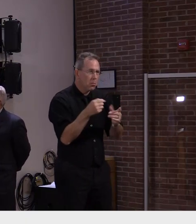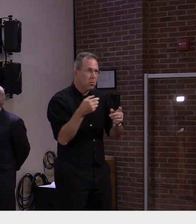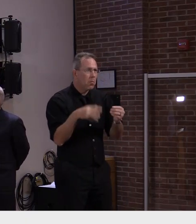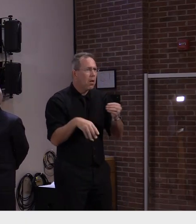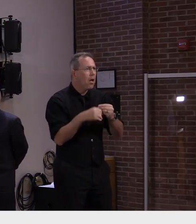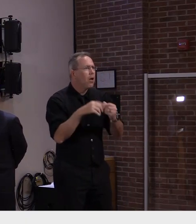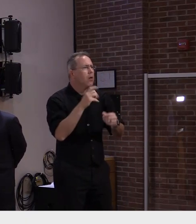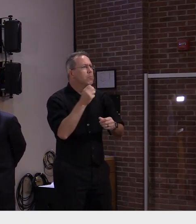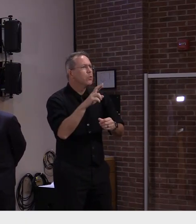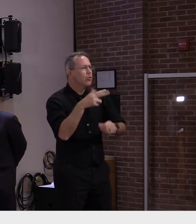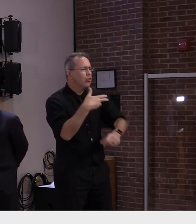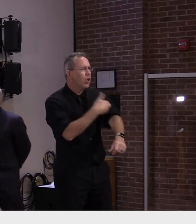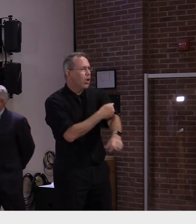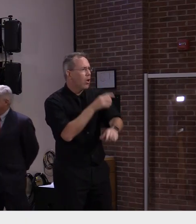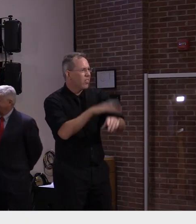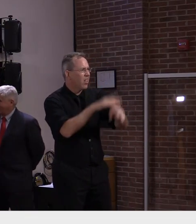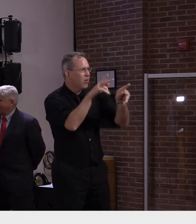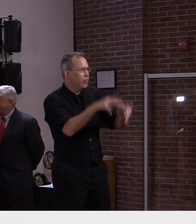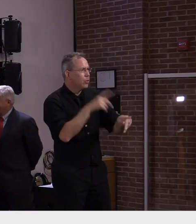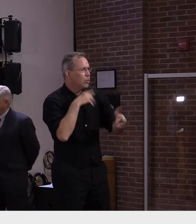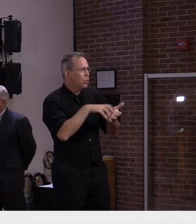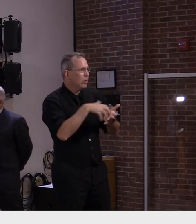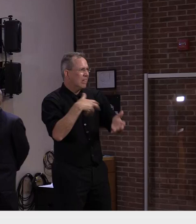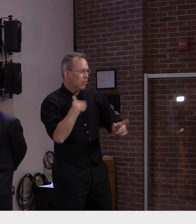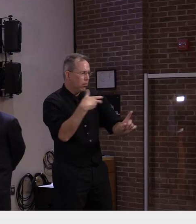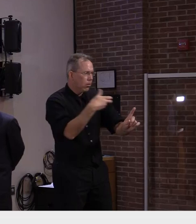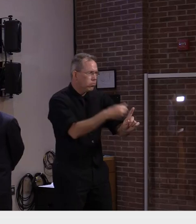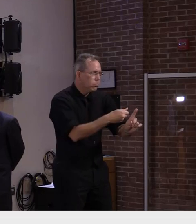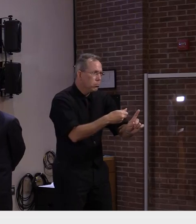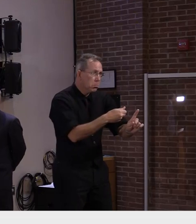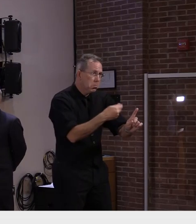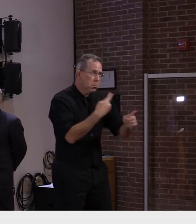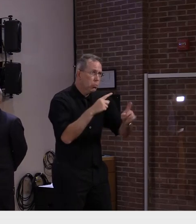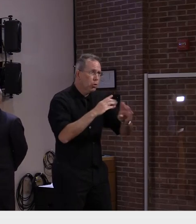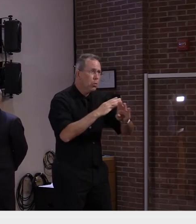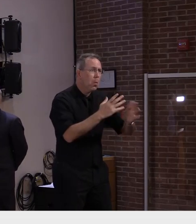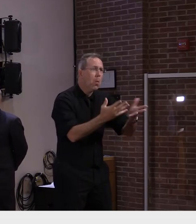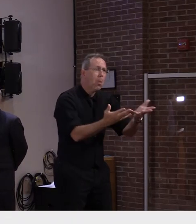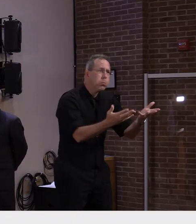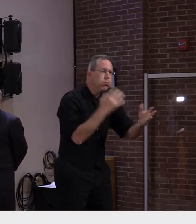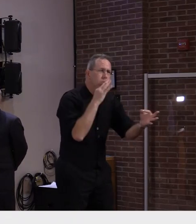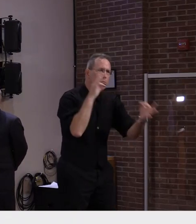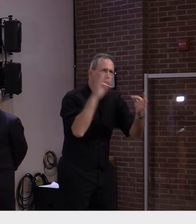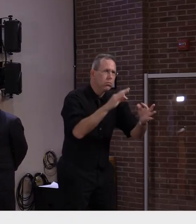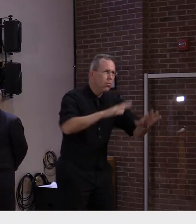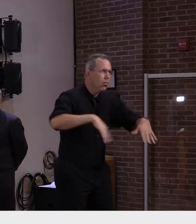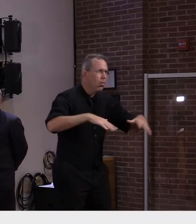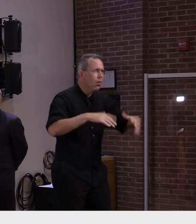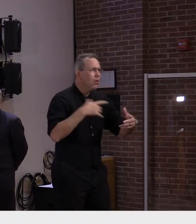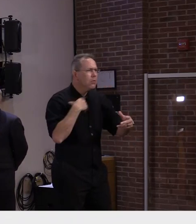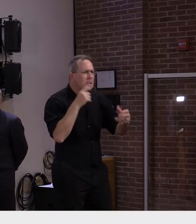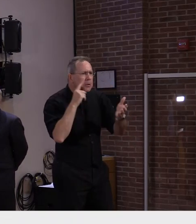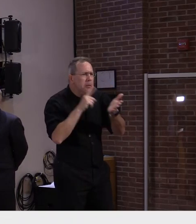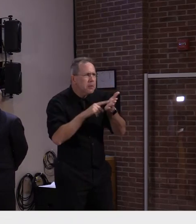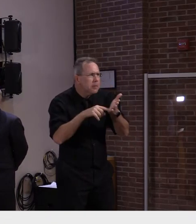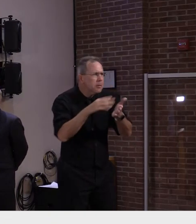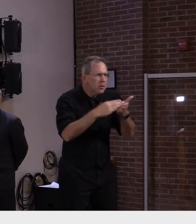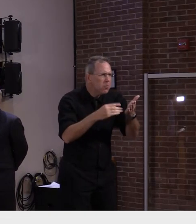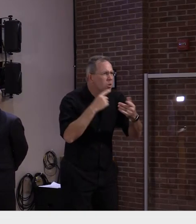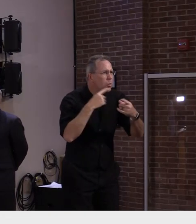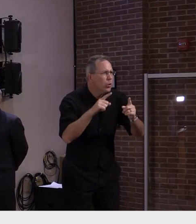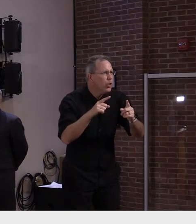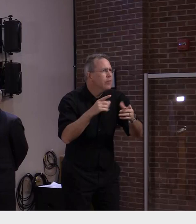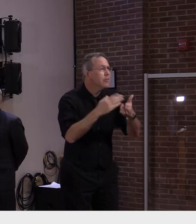unfortunately though we might think it would do them good, there are many segments of that population that don't seem to benefit from a booster shot.